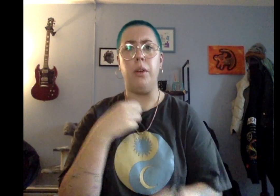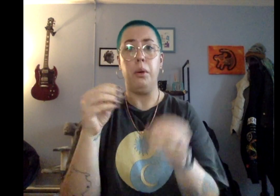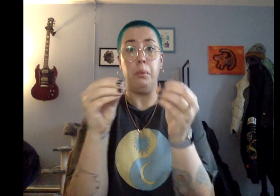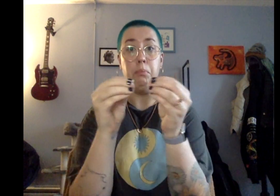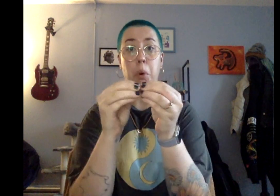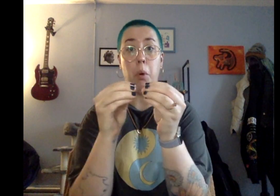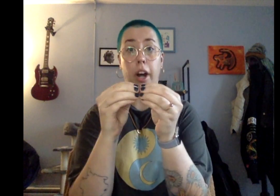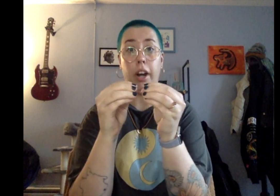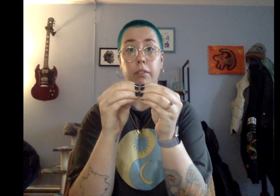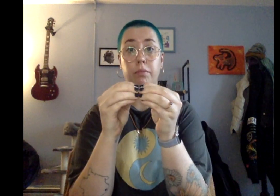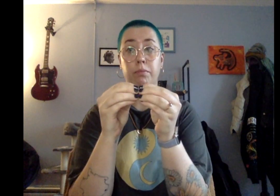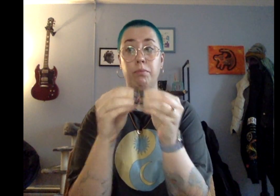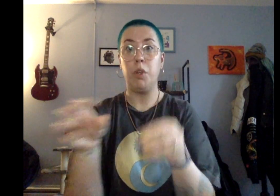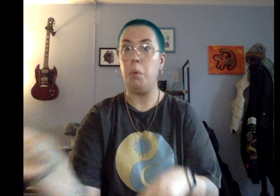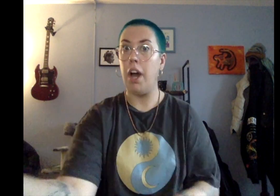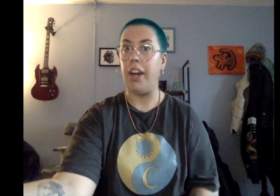more water.